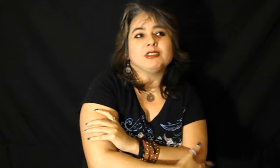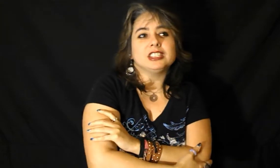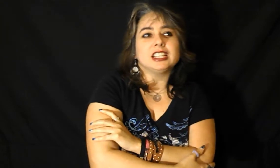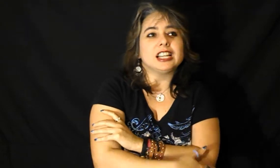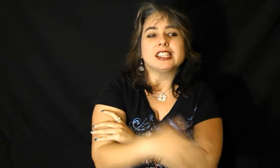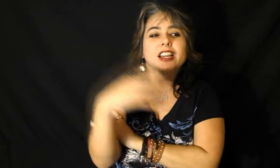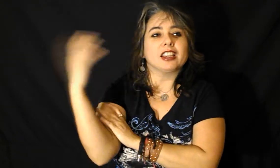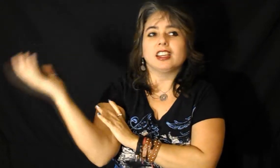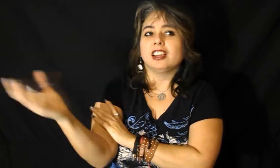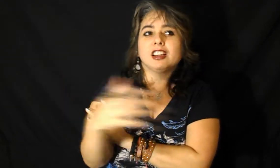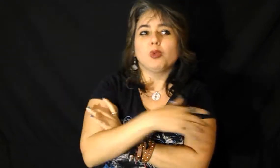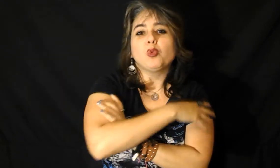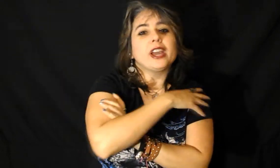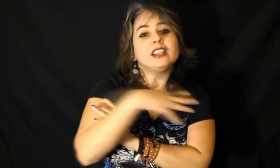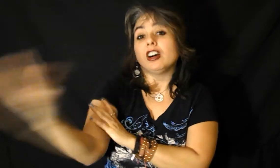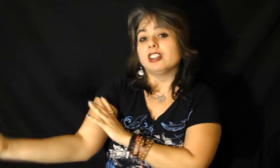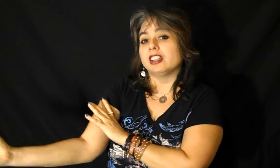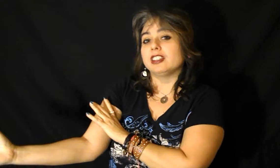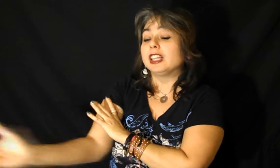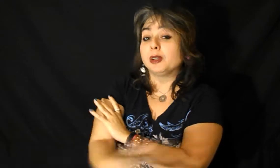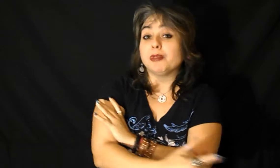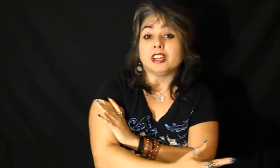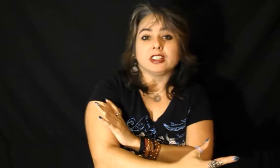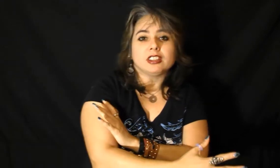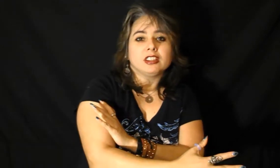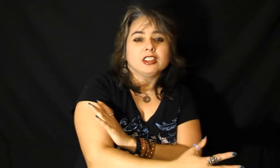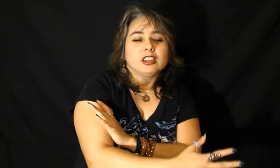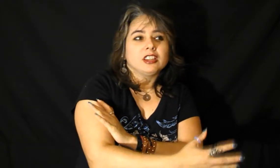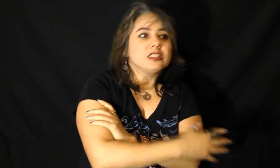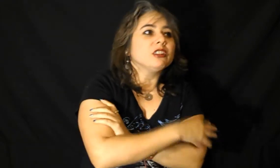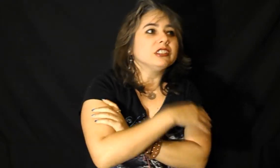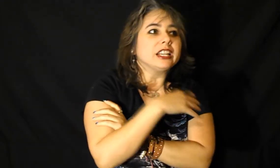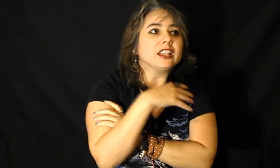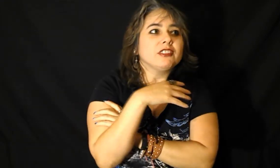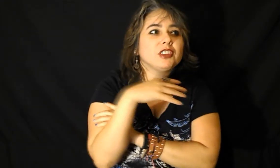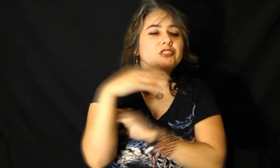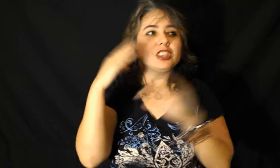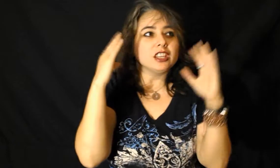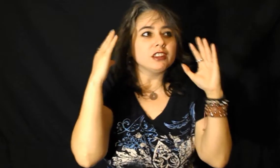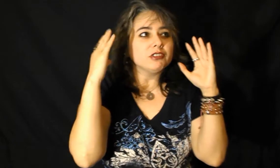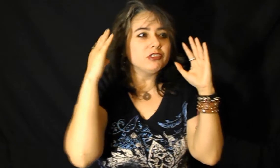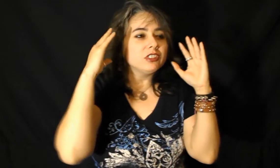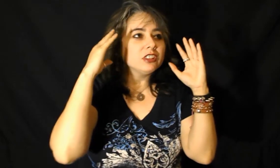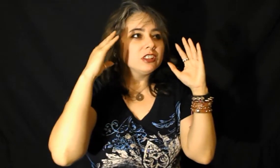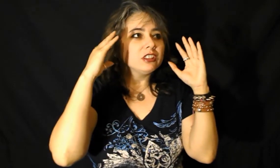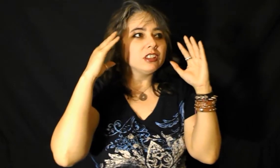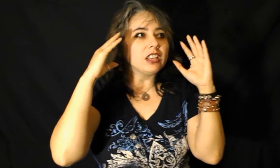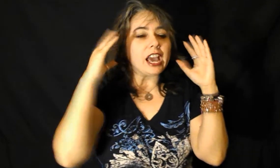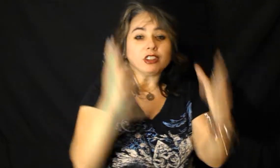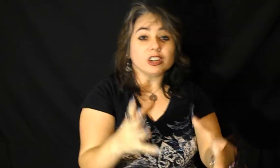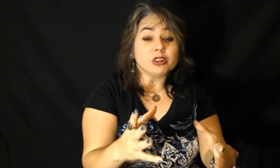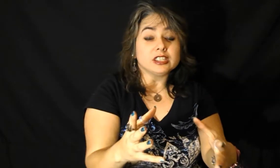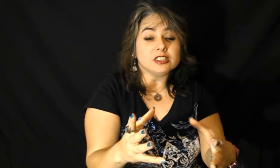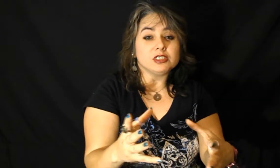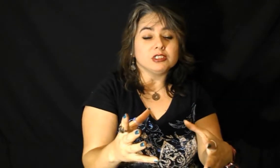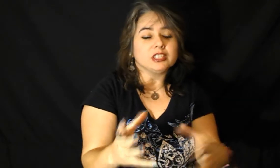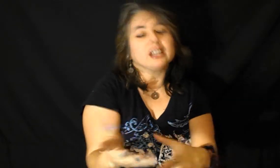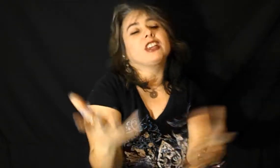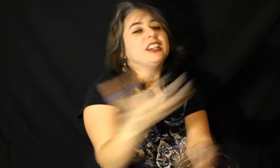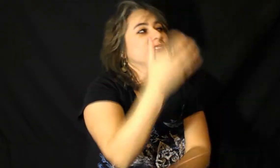really that's like way longer than a month so like if you think of how they're going to do like okay